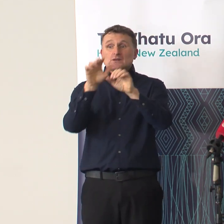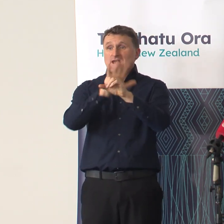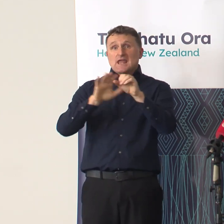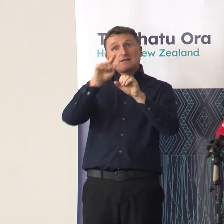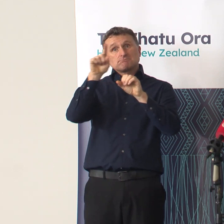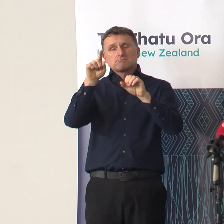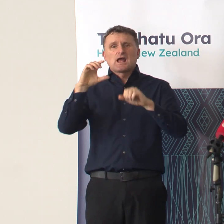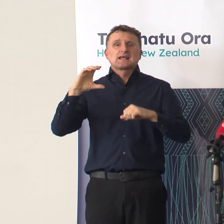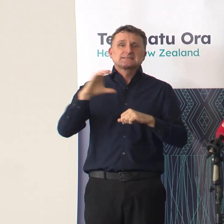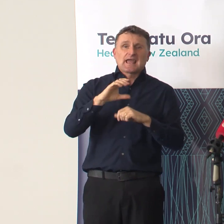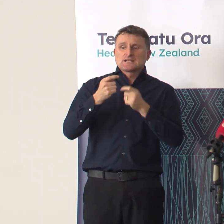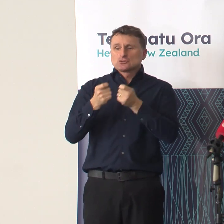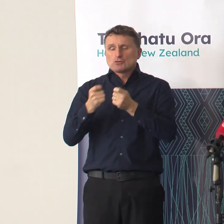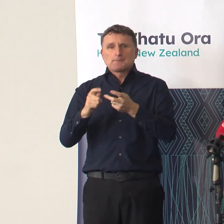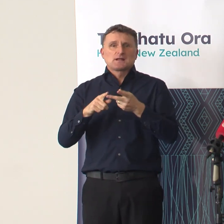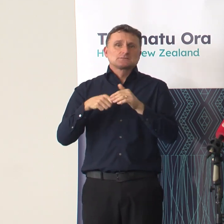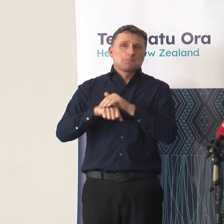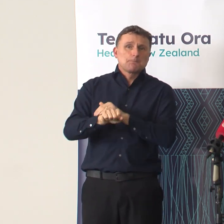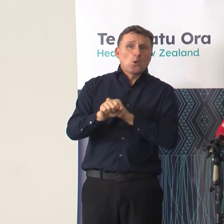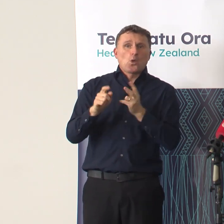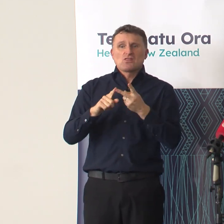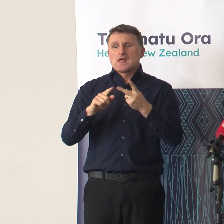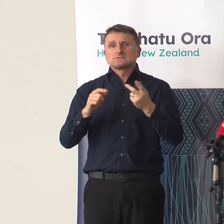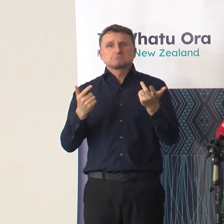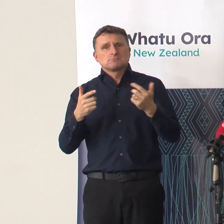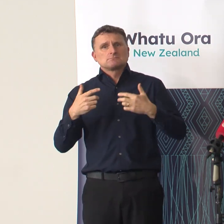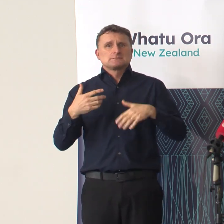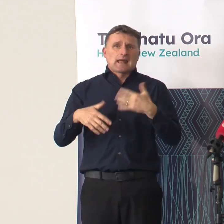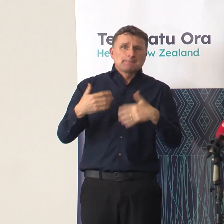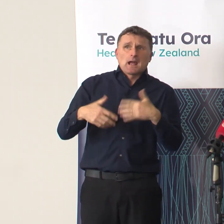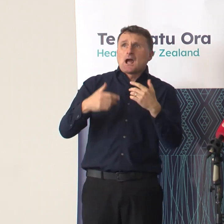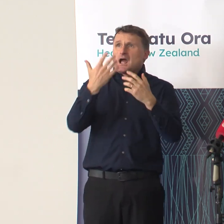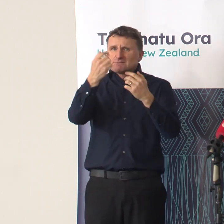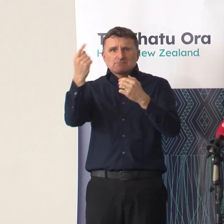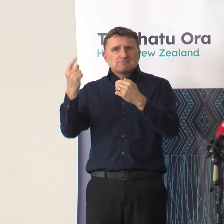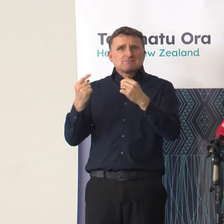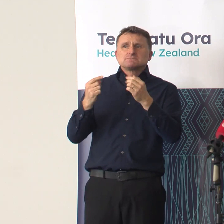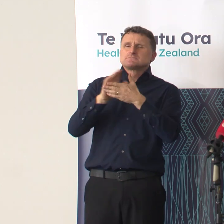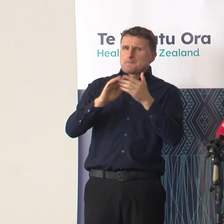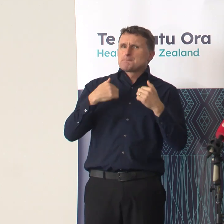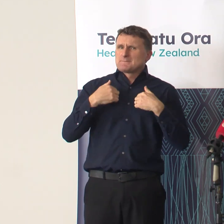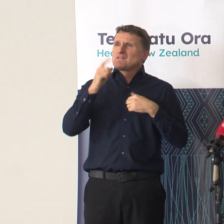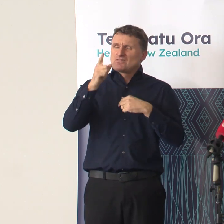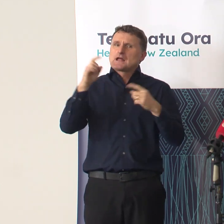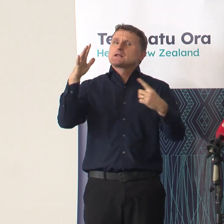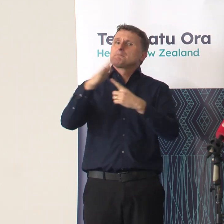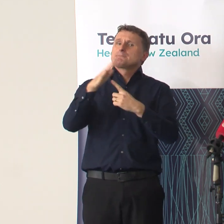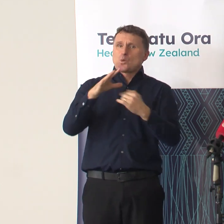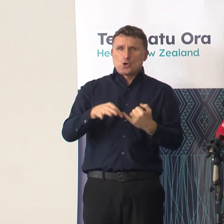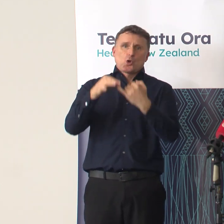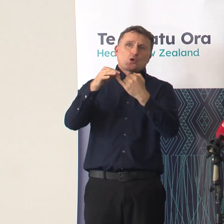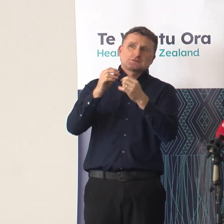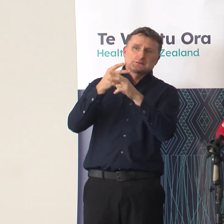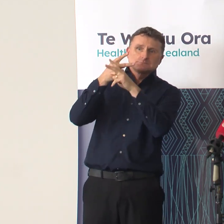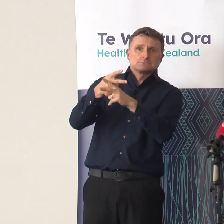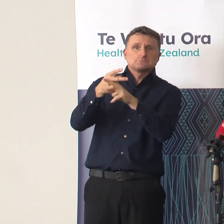as cancer treatments, birthing, labour is continuing to be delivered as clinical urgency is prioritised. As well